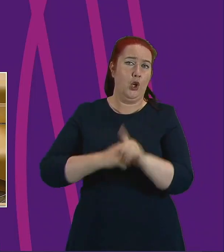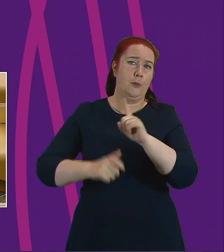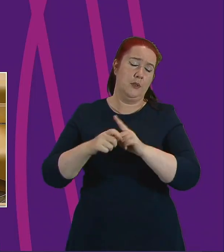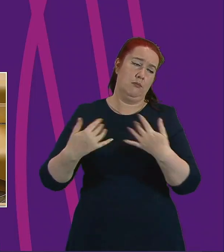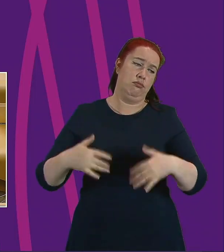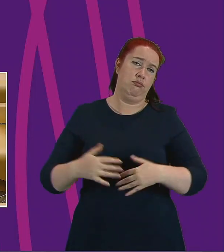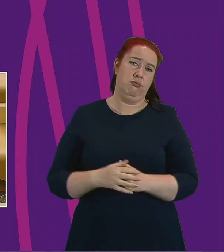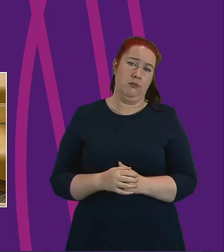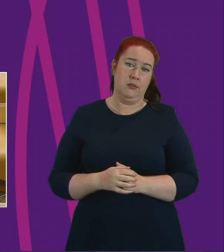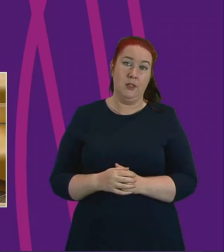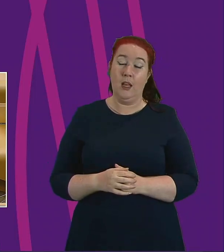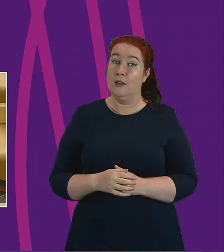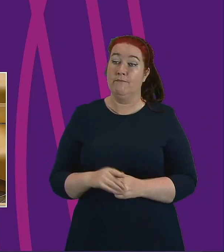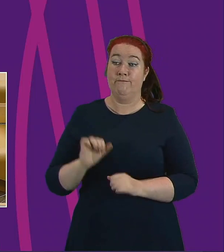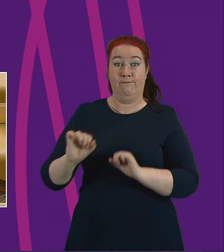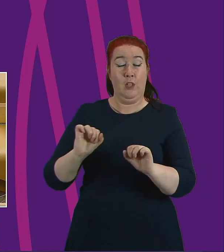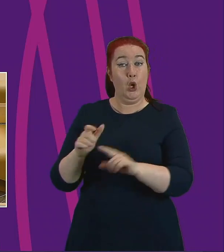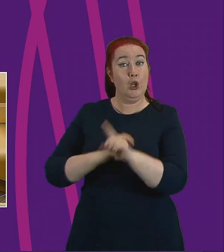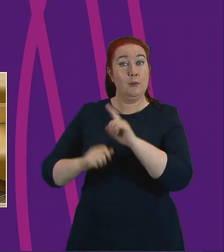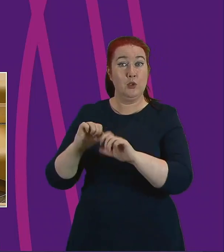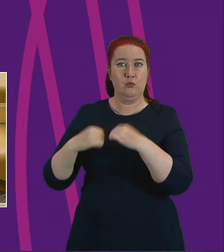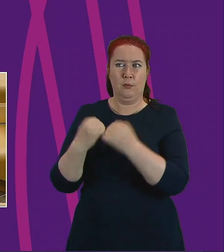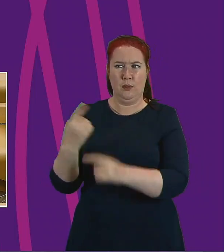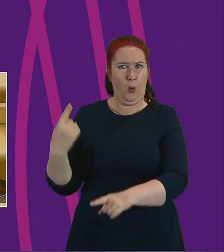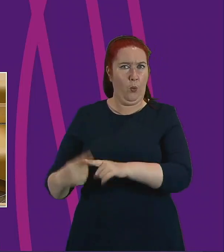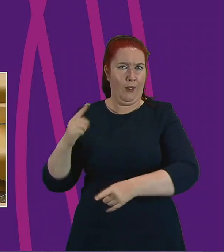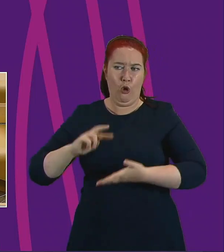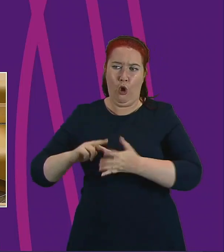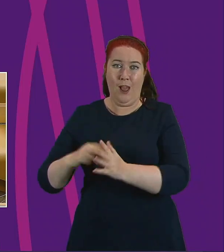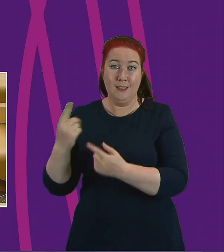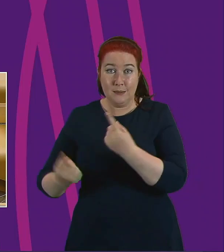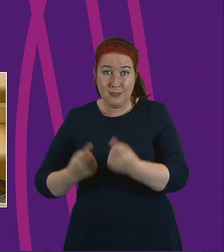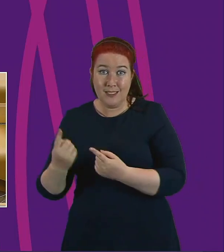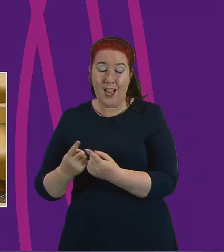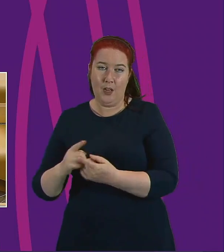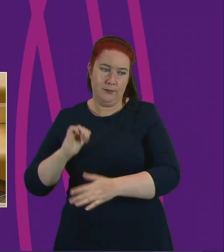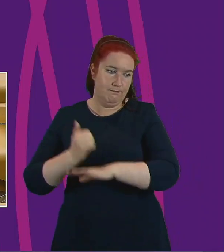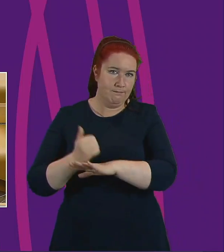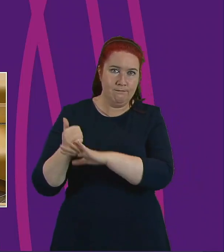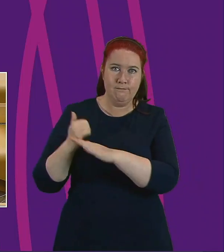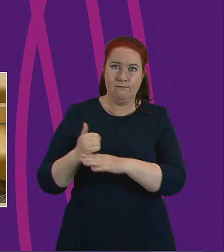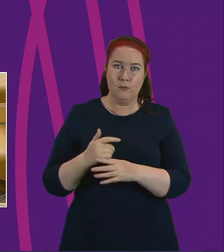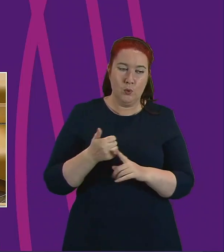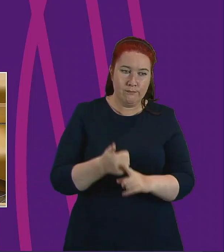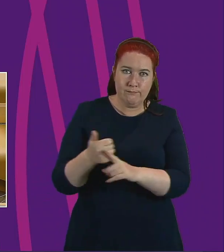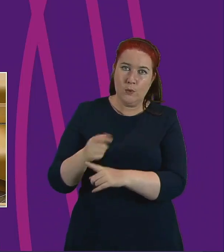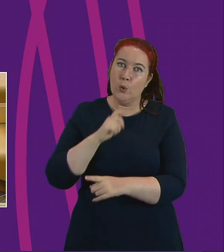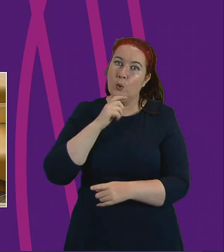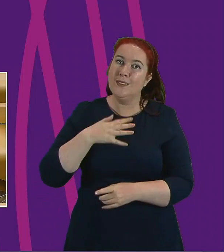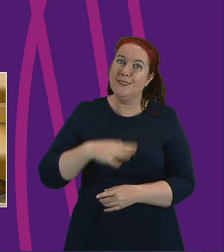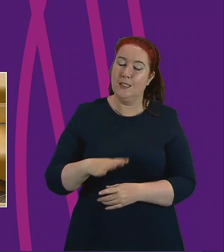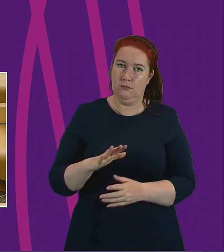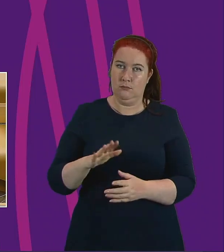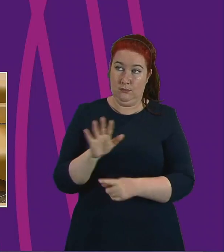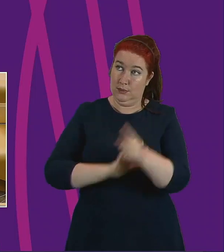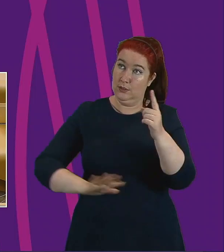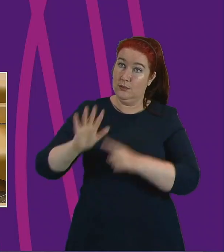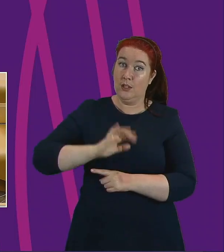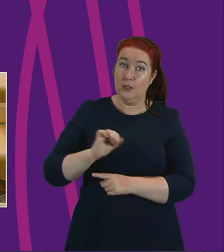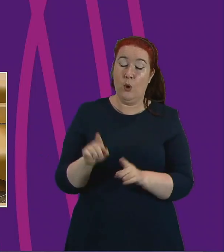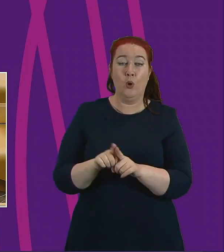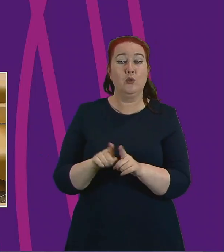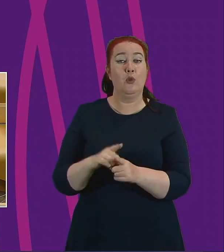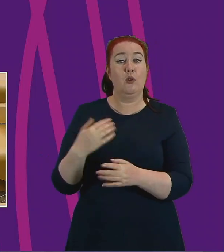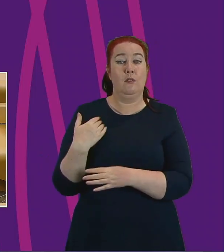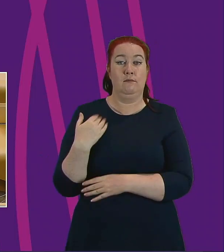groups were far quicker to organise themselves and to start helping people in need, both nationally and the volunteer